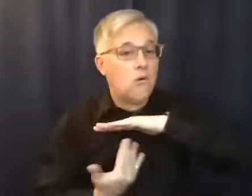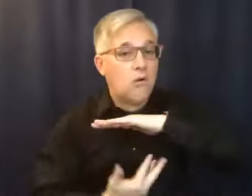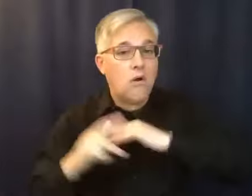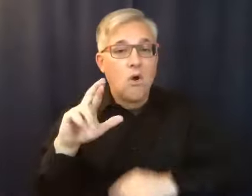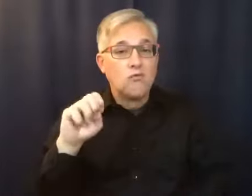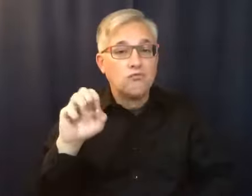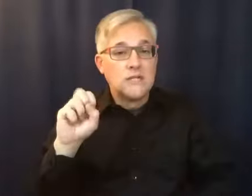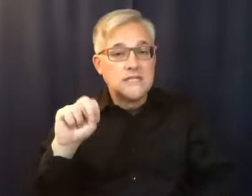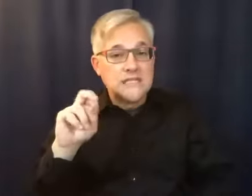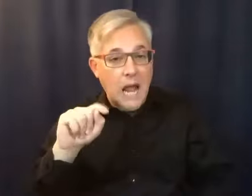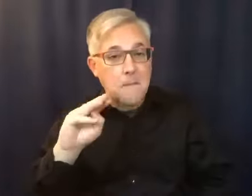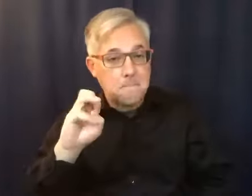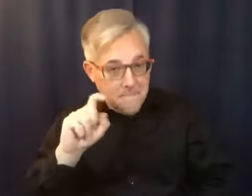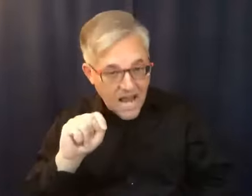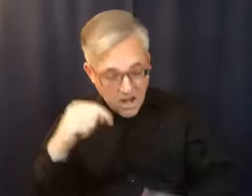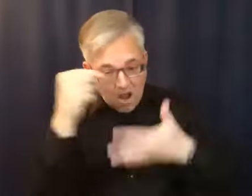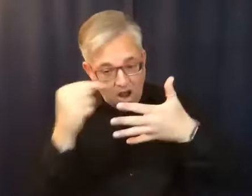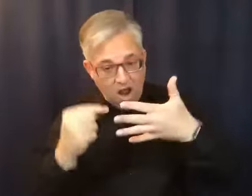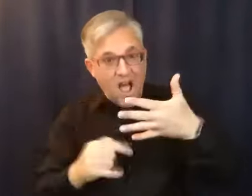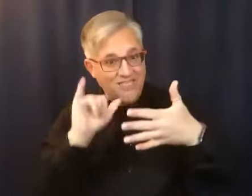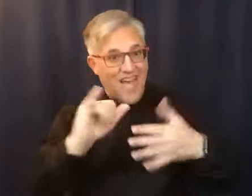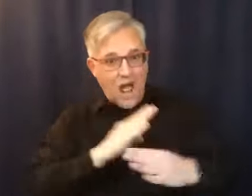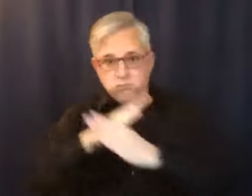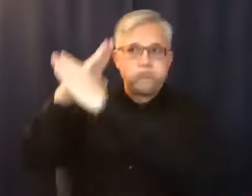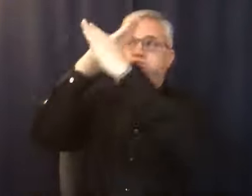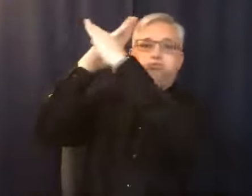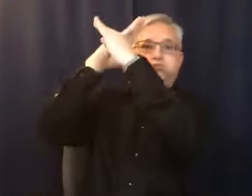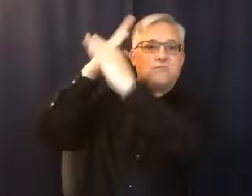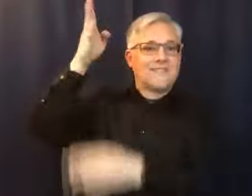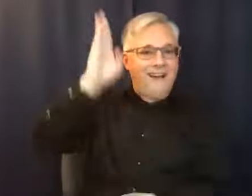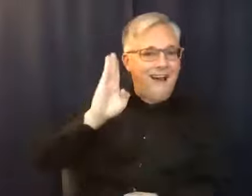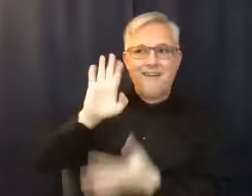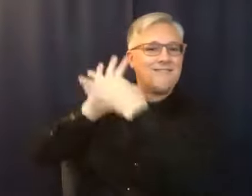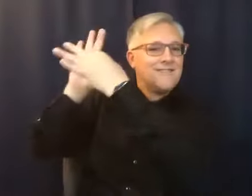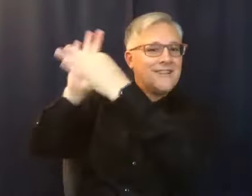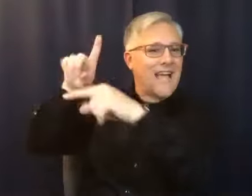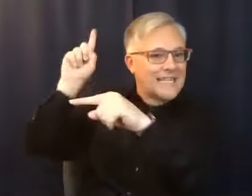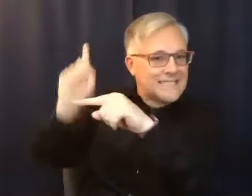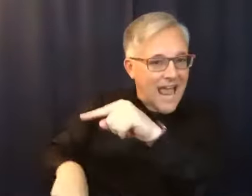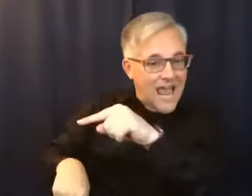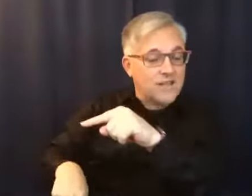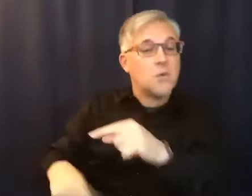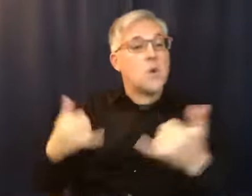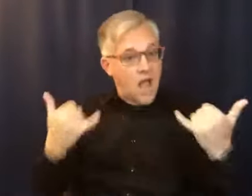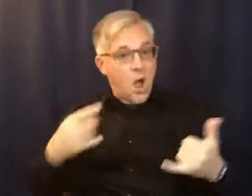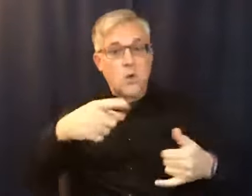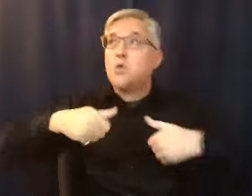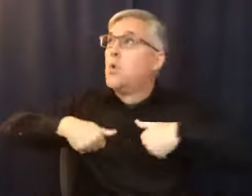your relationship with God. And while you're turning your will and your life and your choices over, you keep stuffing those back